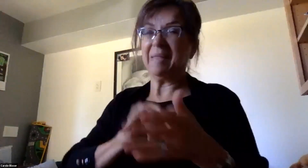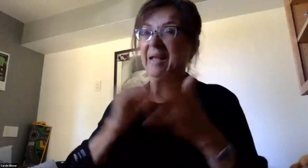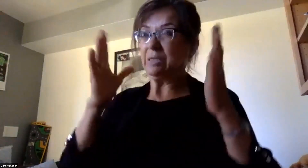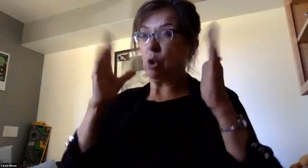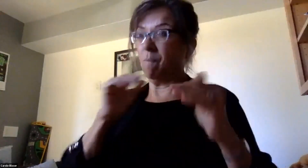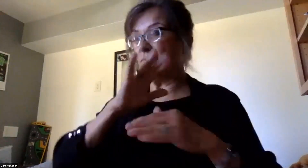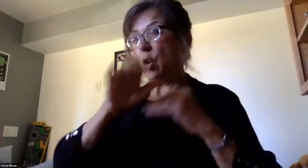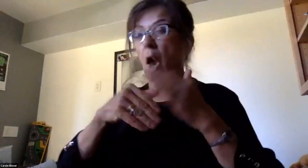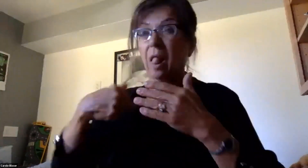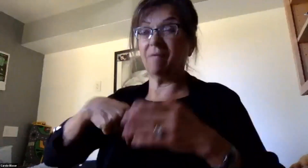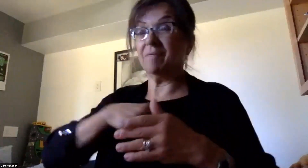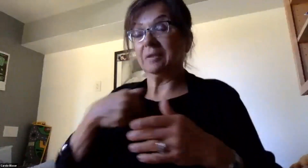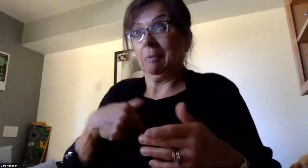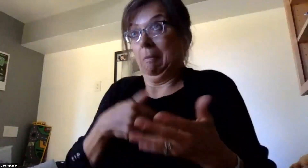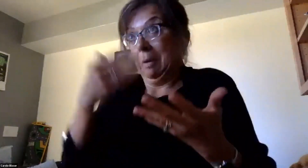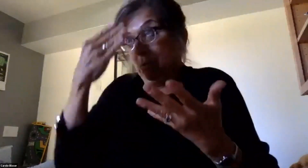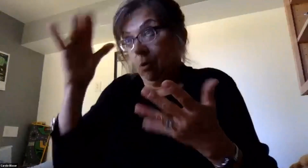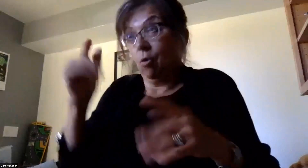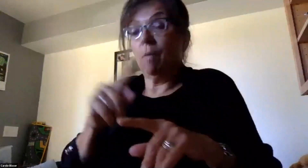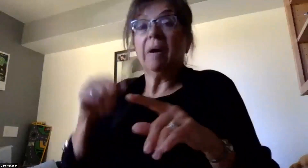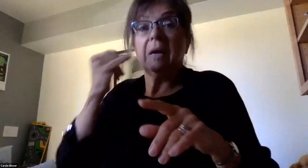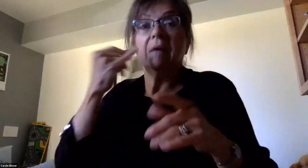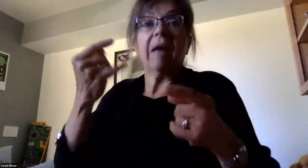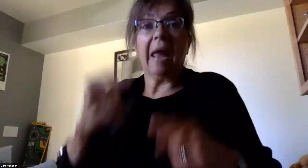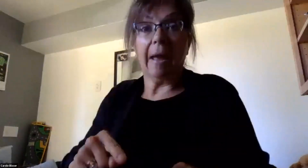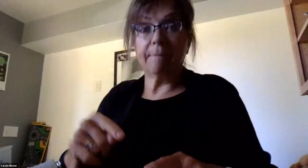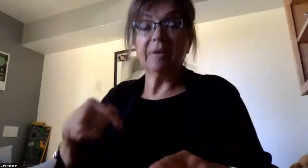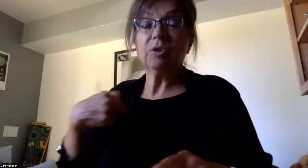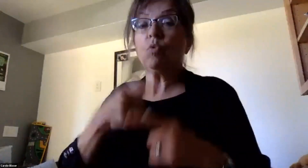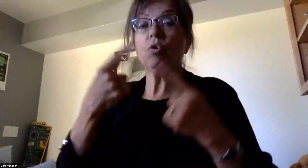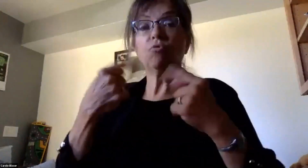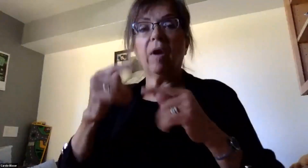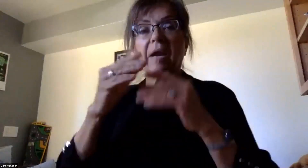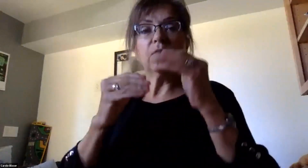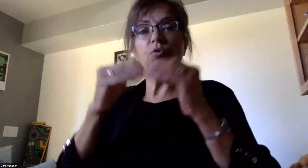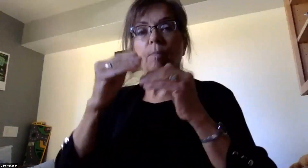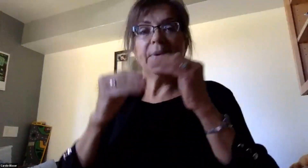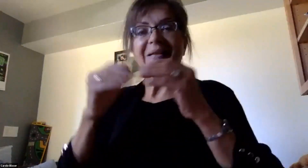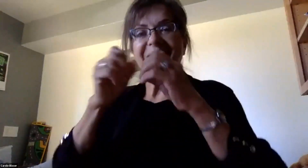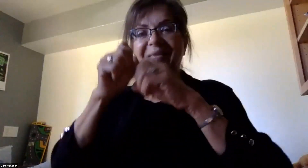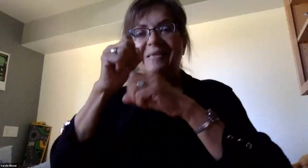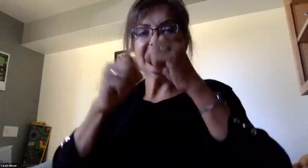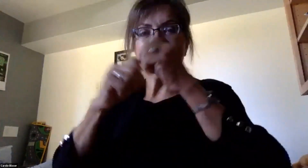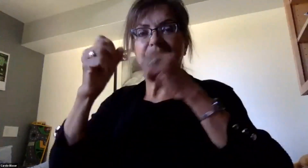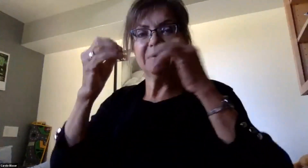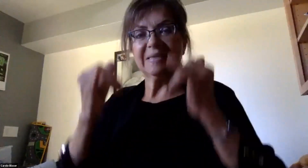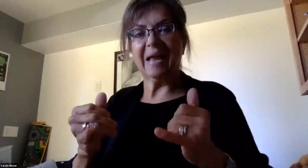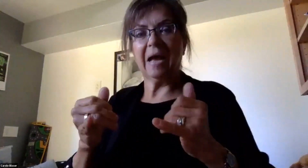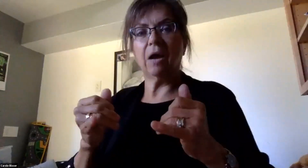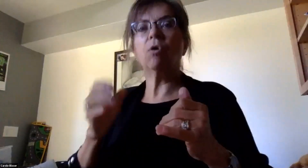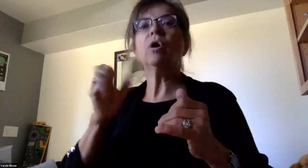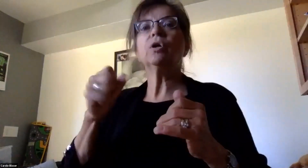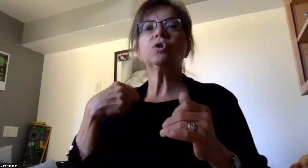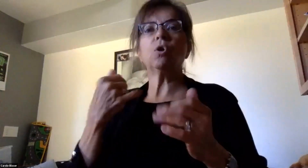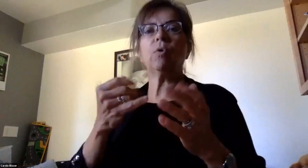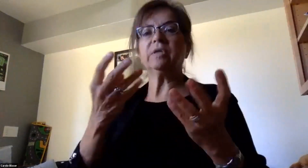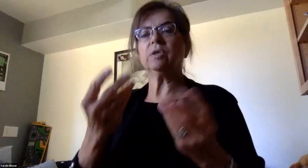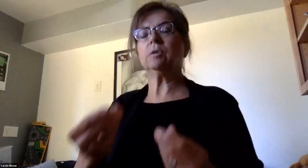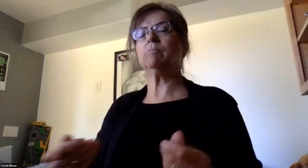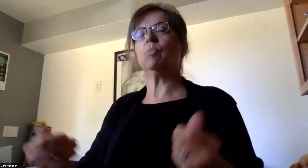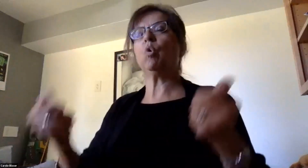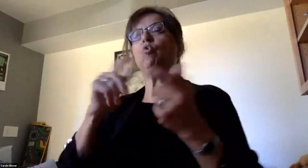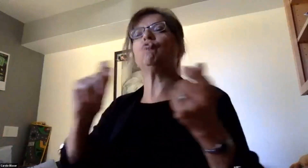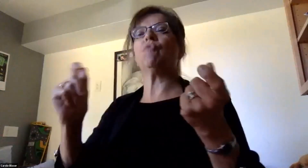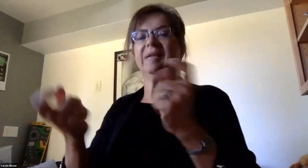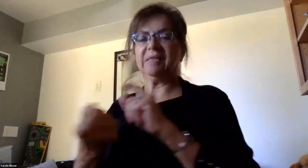know. But if we do, we're trying to build our systems now so that we can make that easy transition. So that's a tough